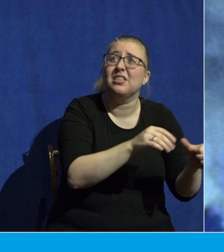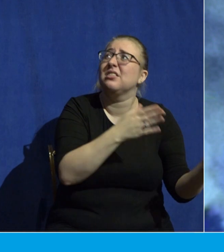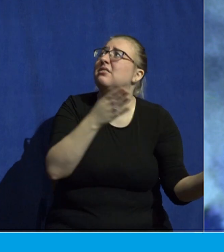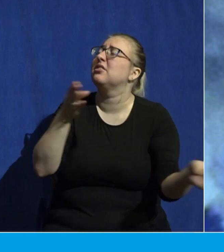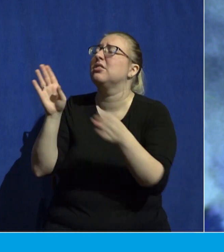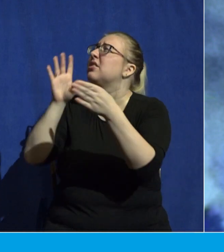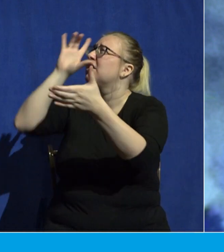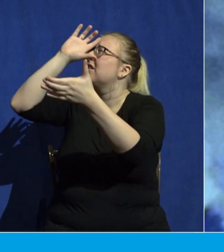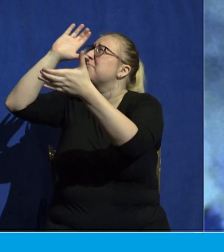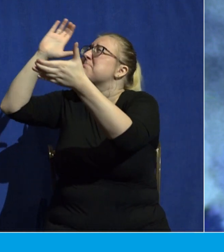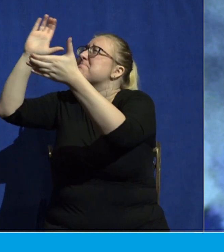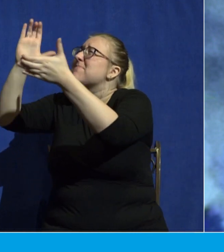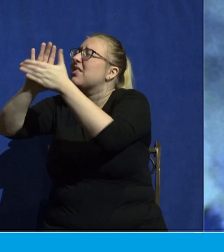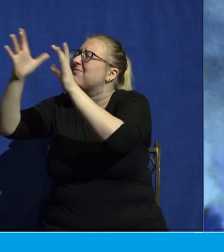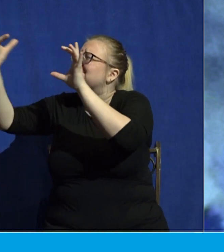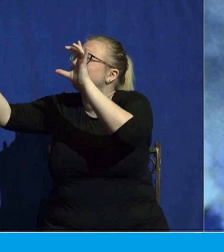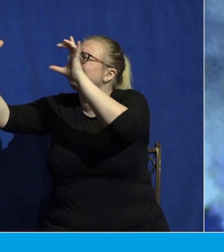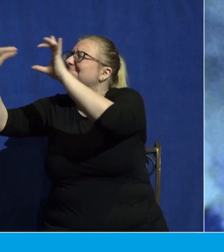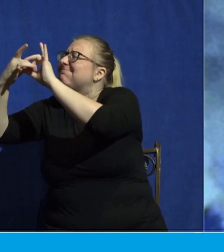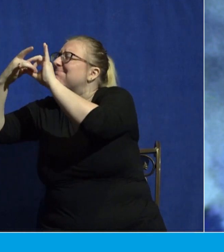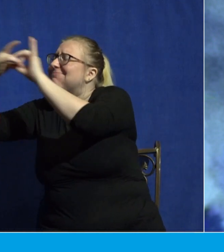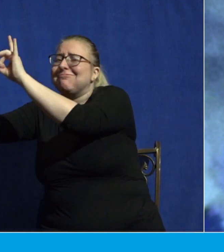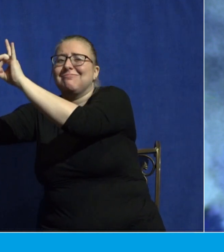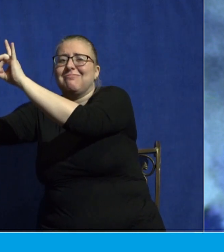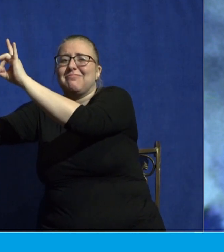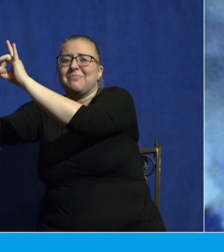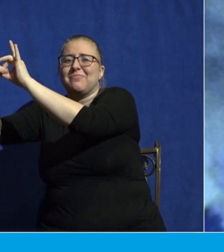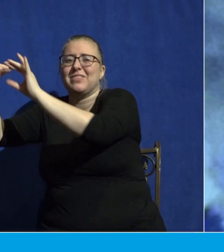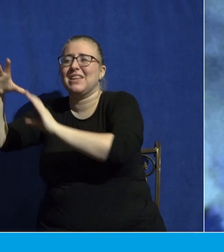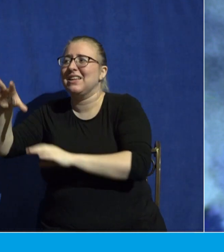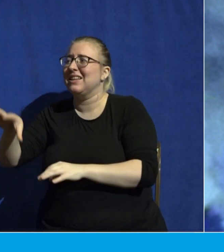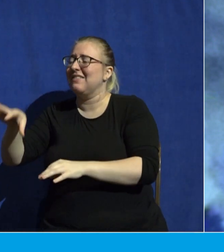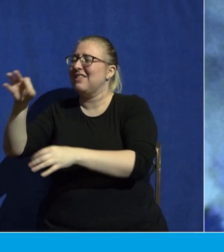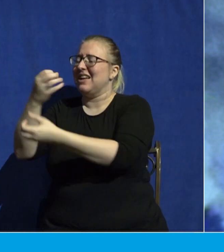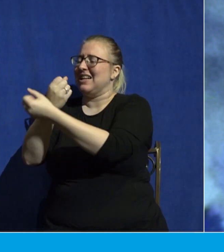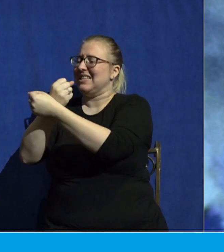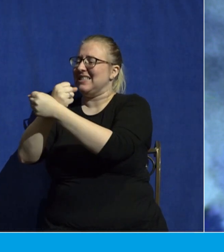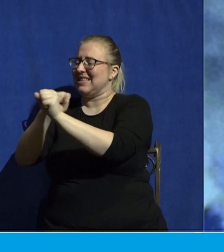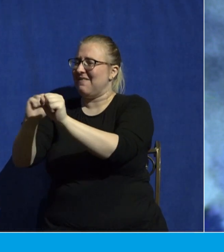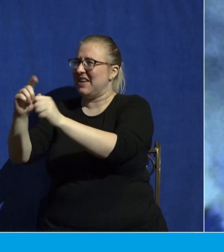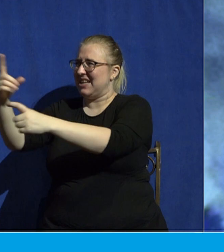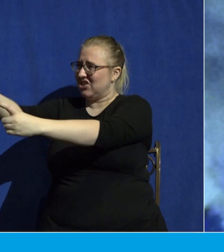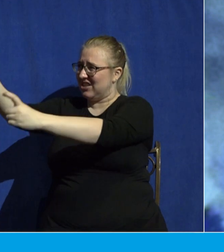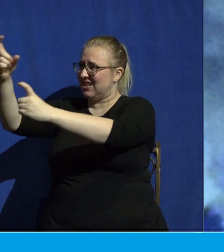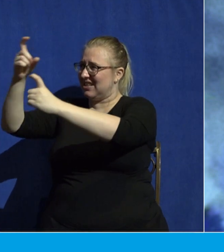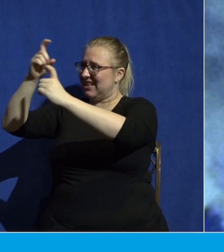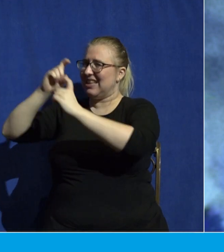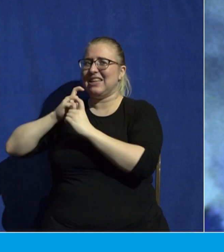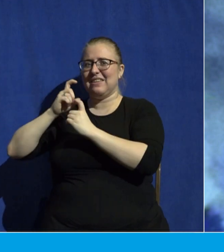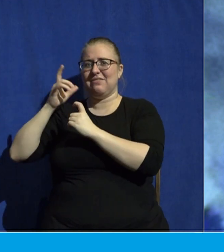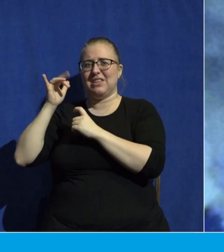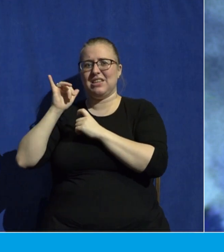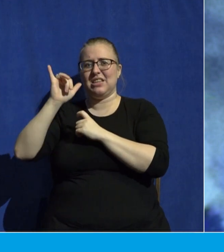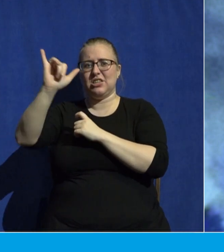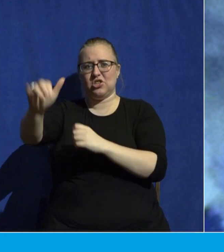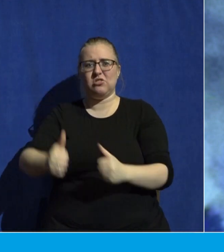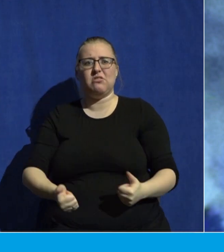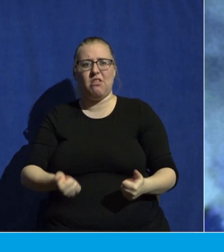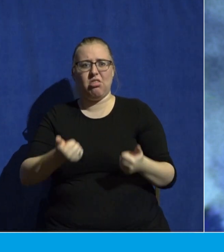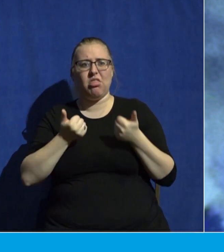they find salvation, their gifted eternal life and he becomes their greatest treasure